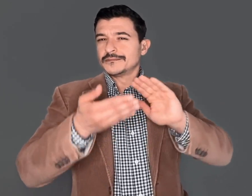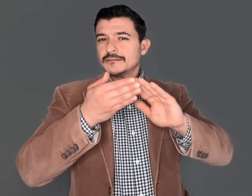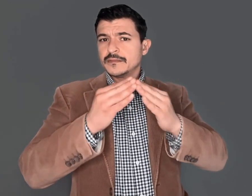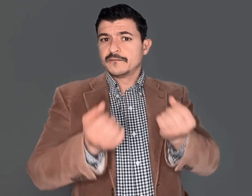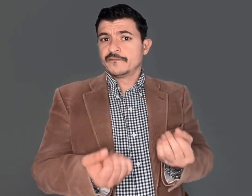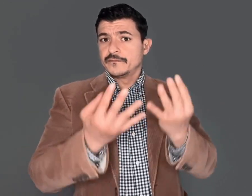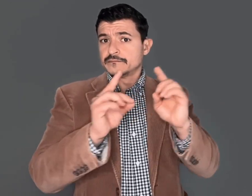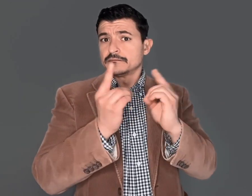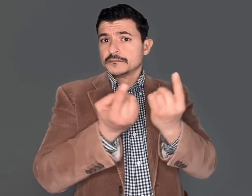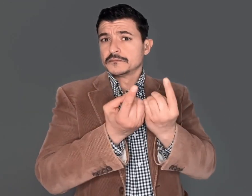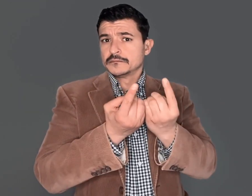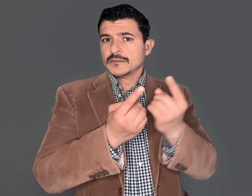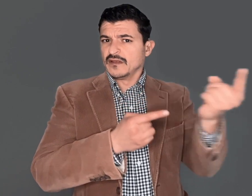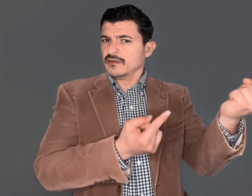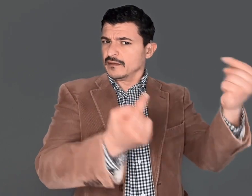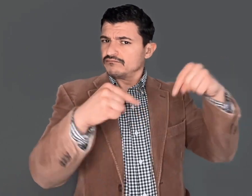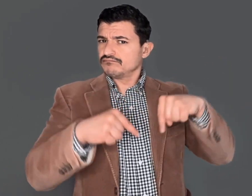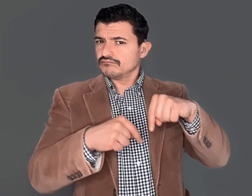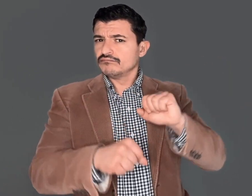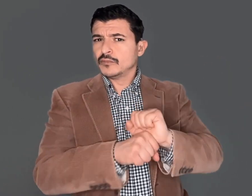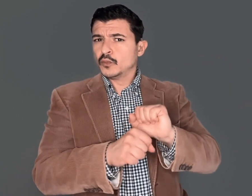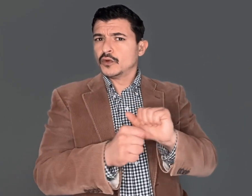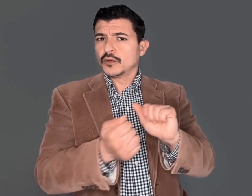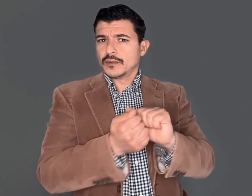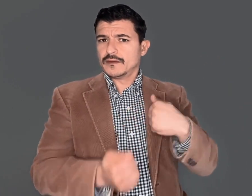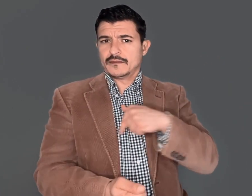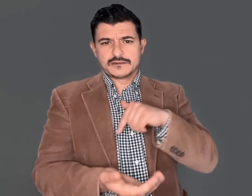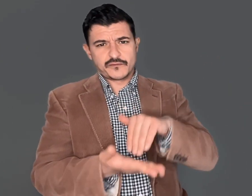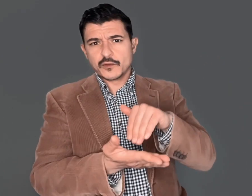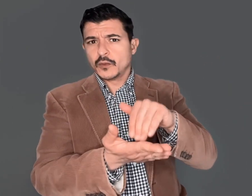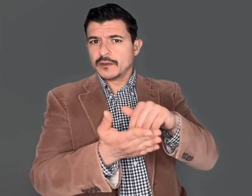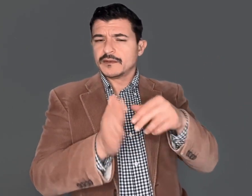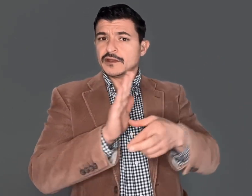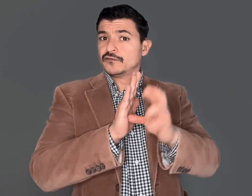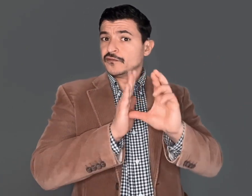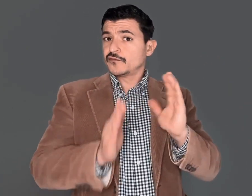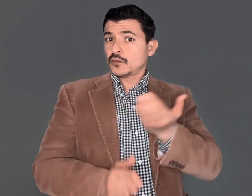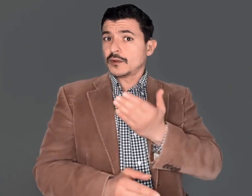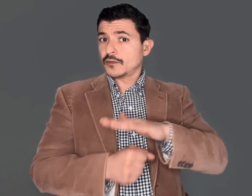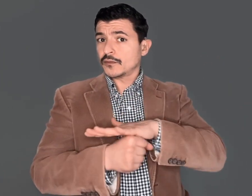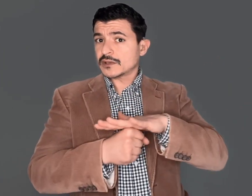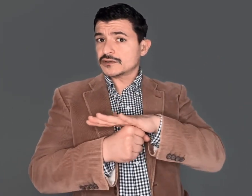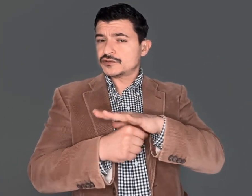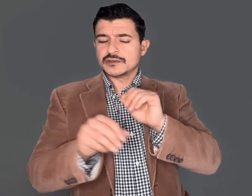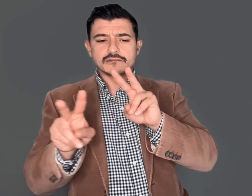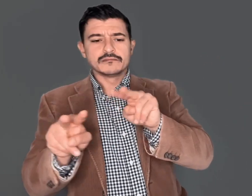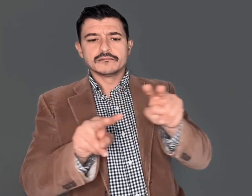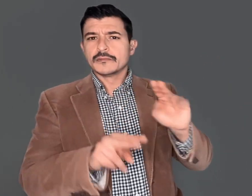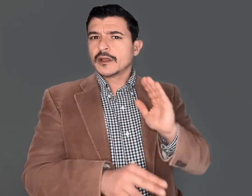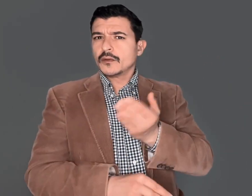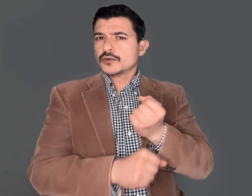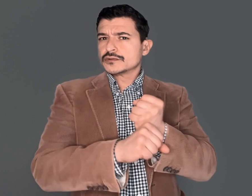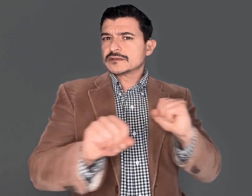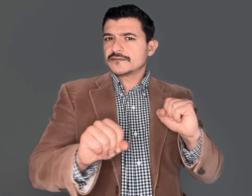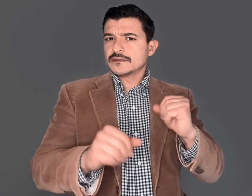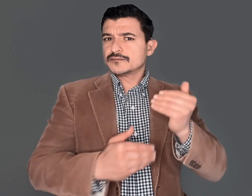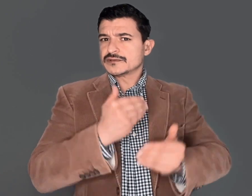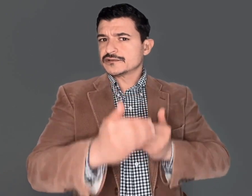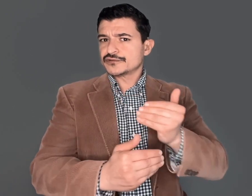officers and with the fire department and they work with us frequently and visit and review our site and security procedures.